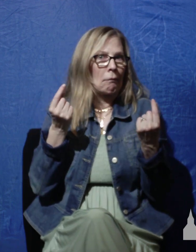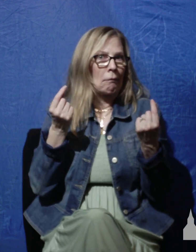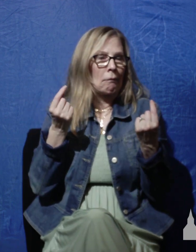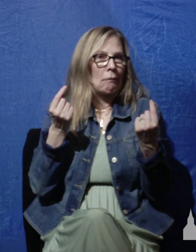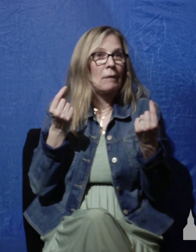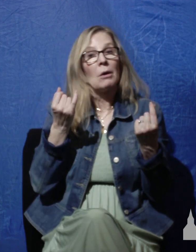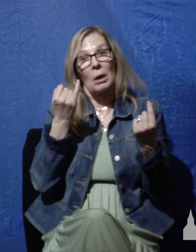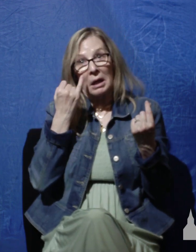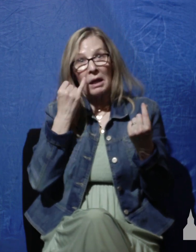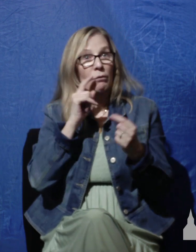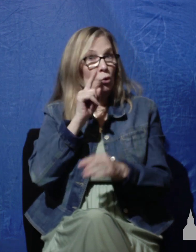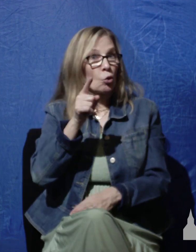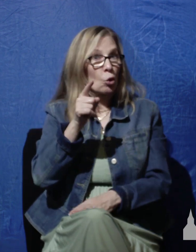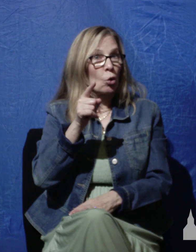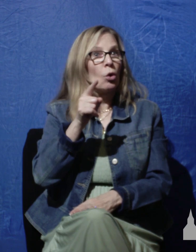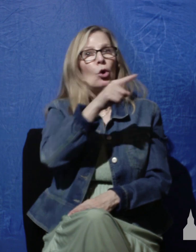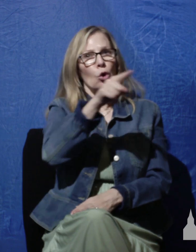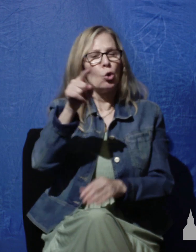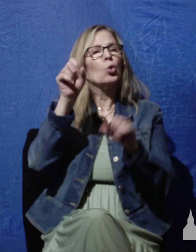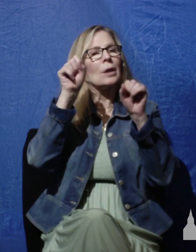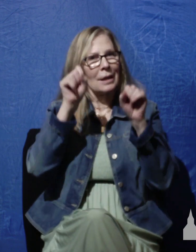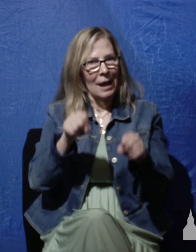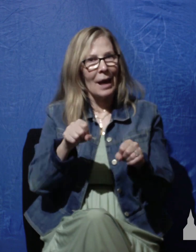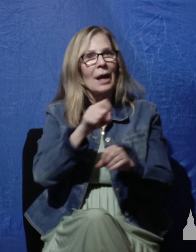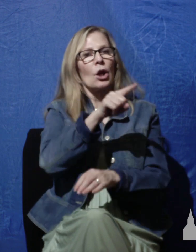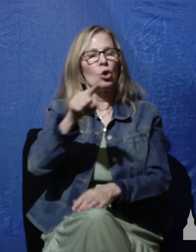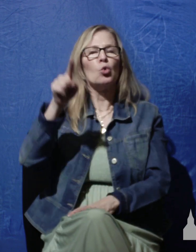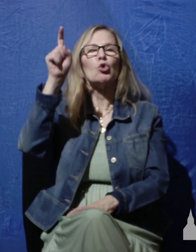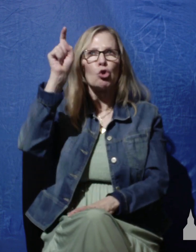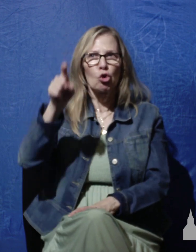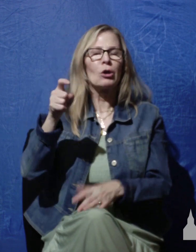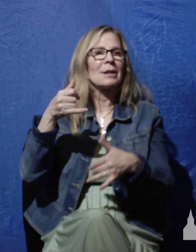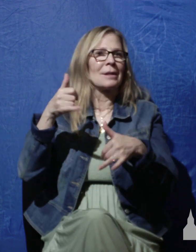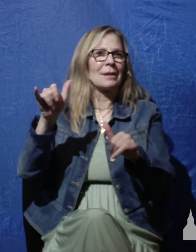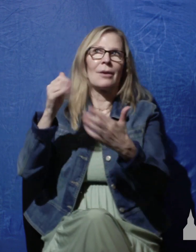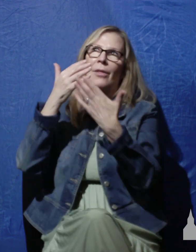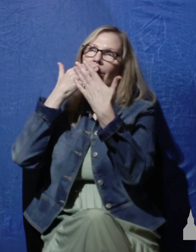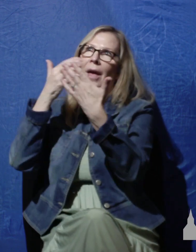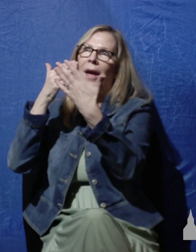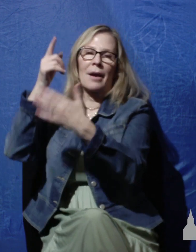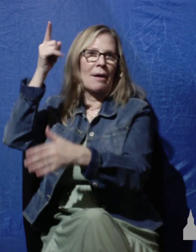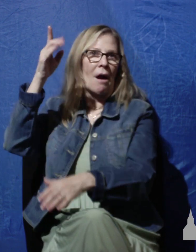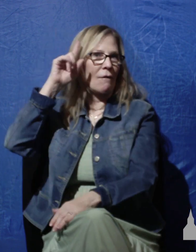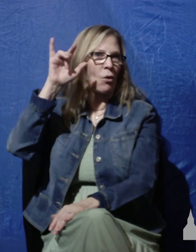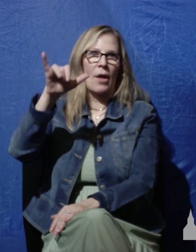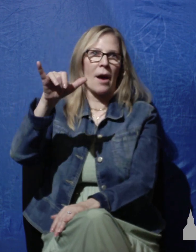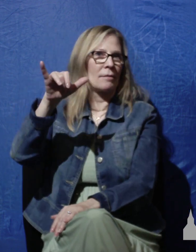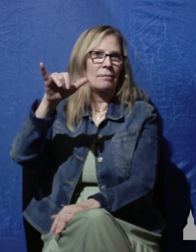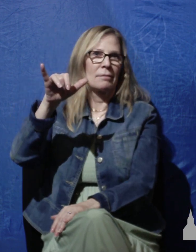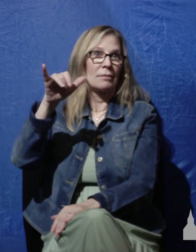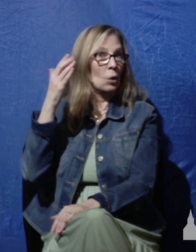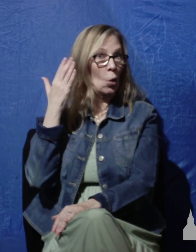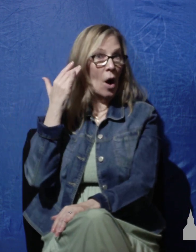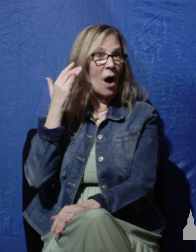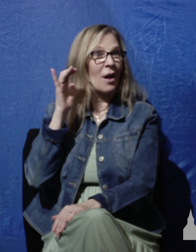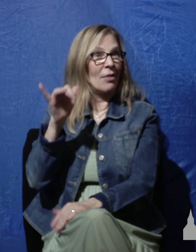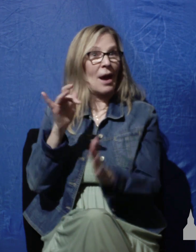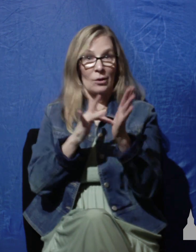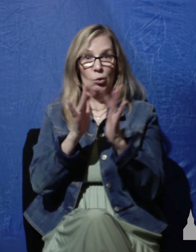you can and you should still give God thanks for this because this is precisely what scripture says that